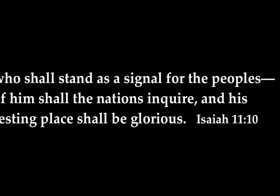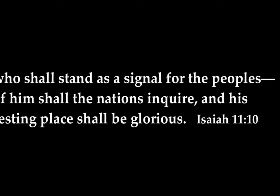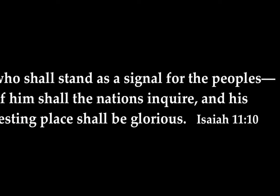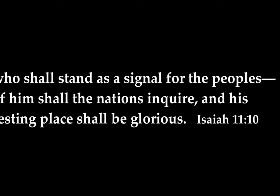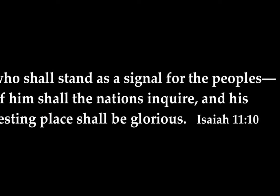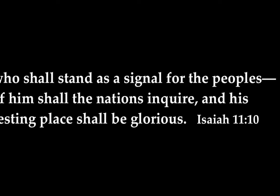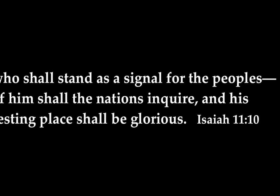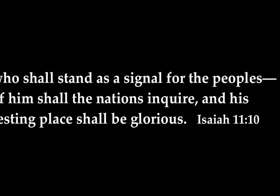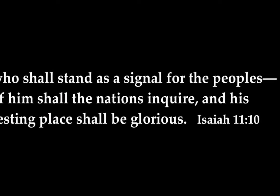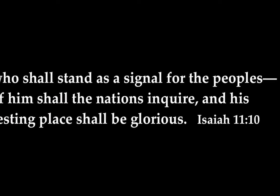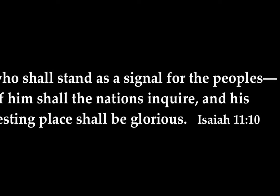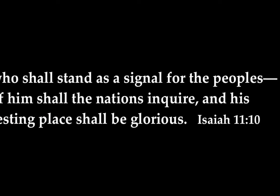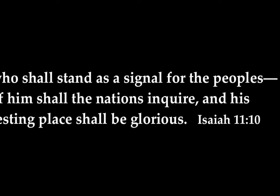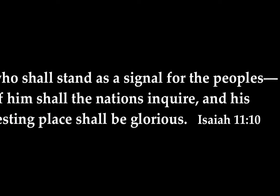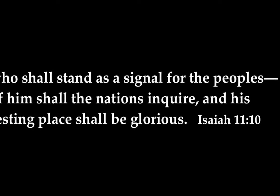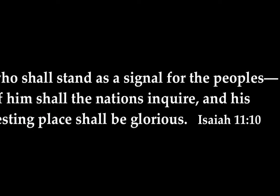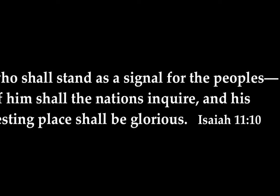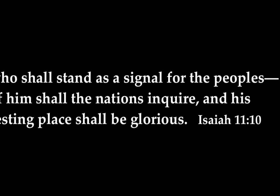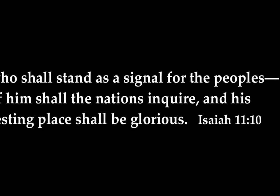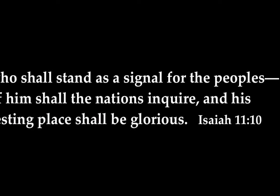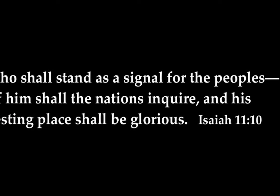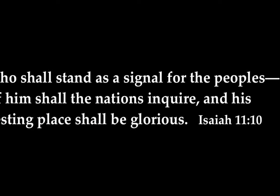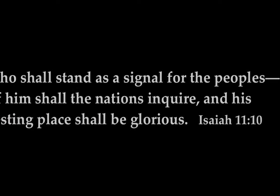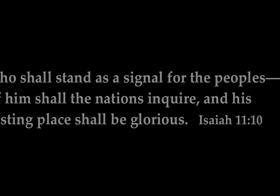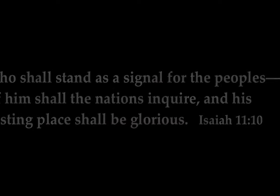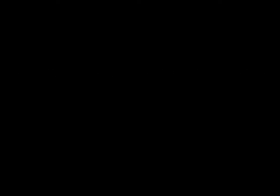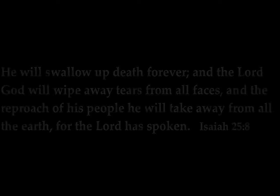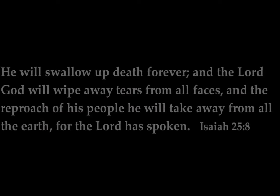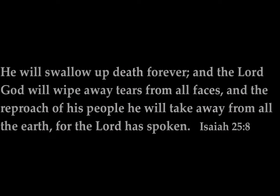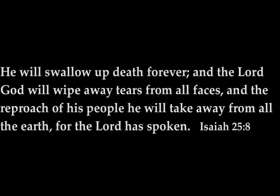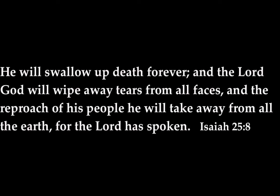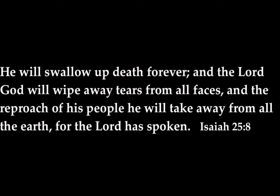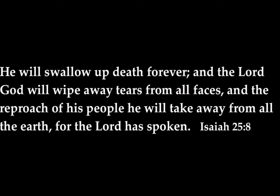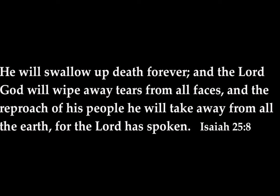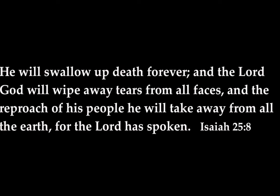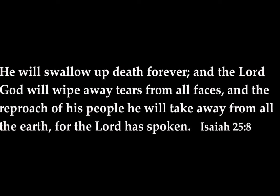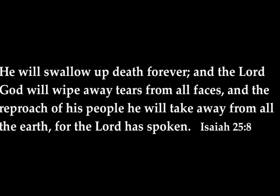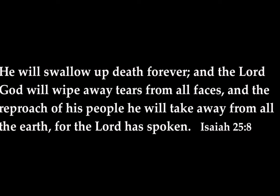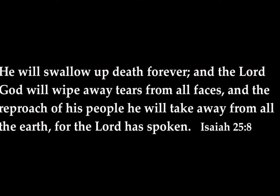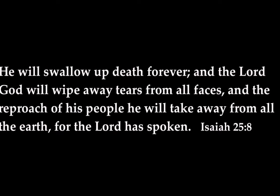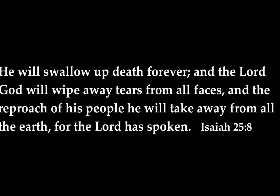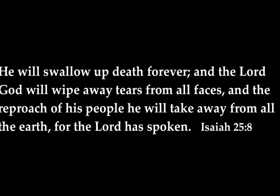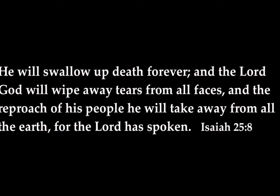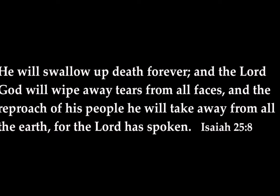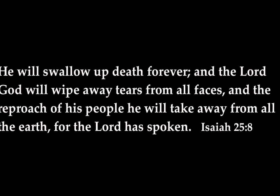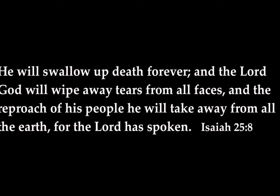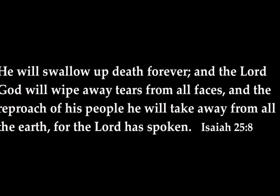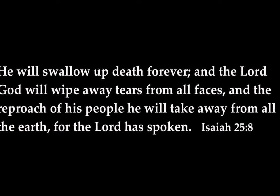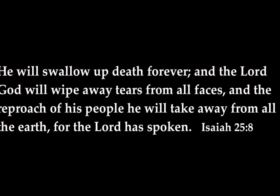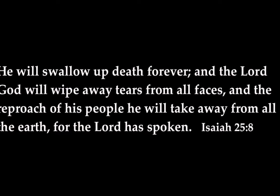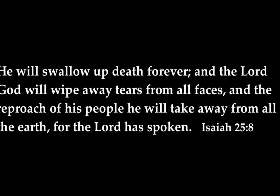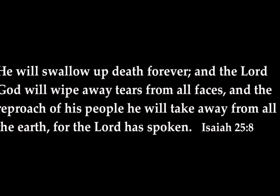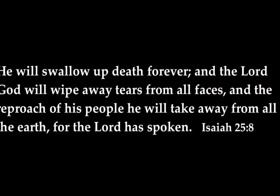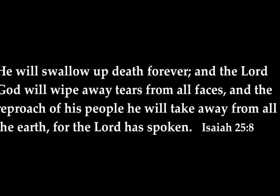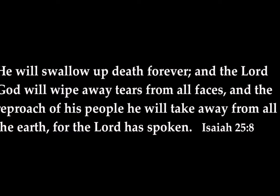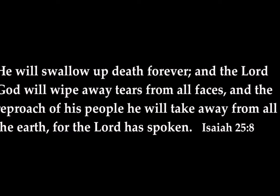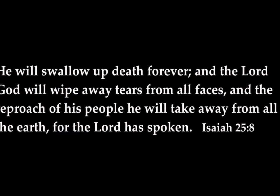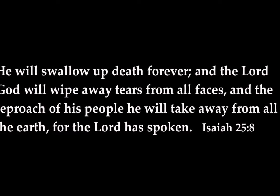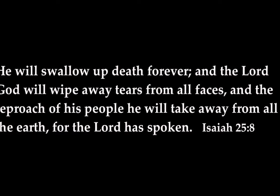inquire, and his resting place shall be glorious. He will swallow up death forever, and the Lord God will wipe away